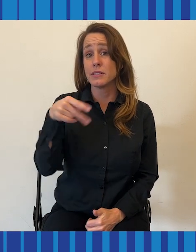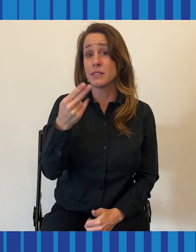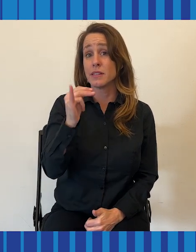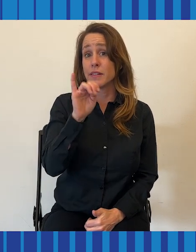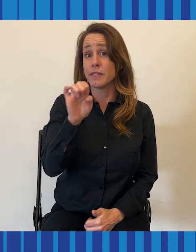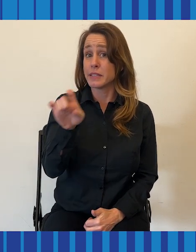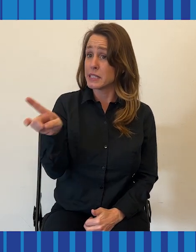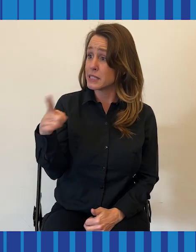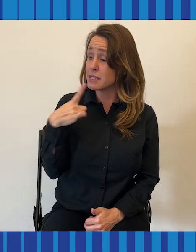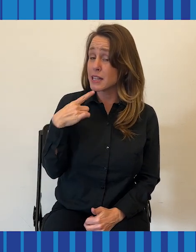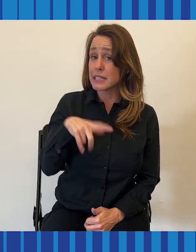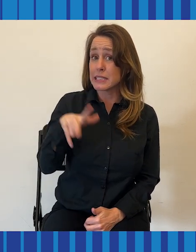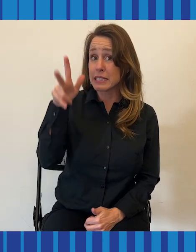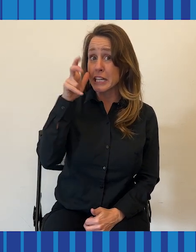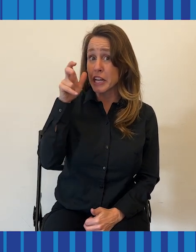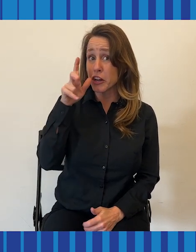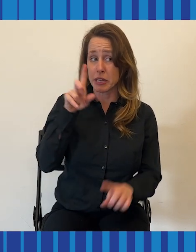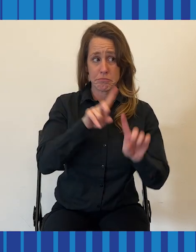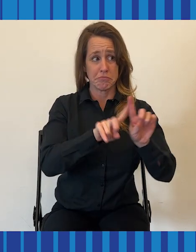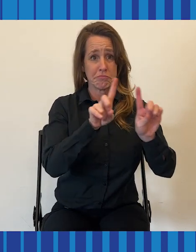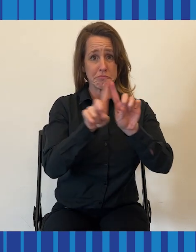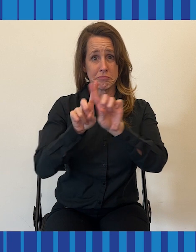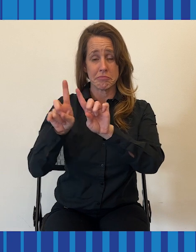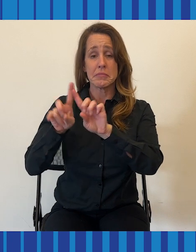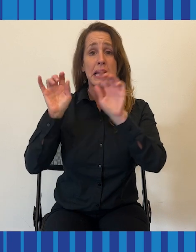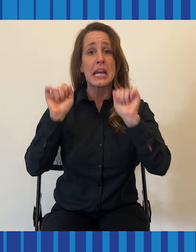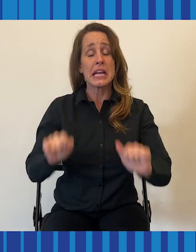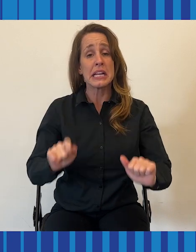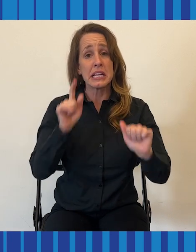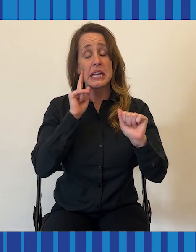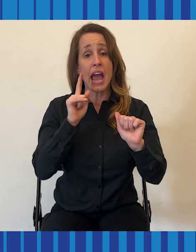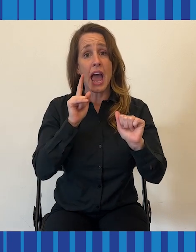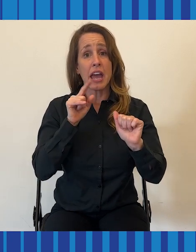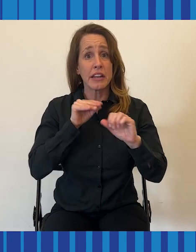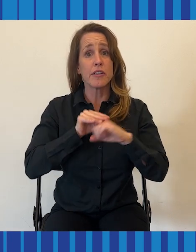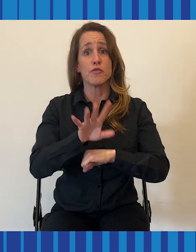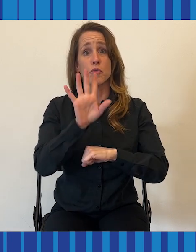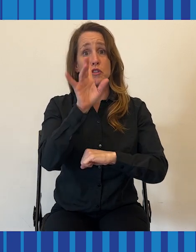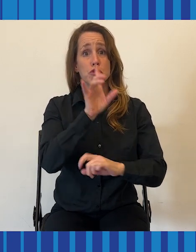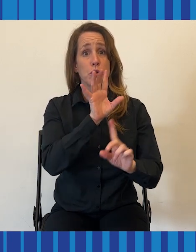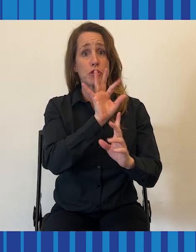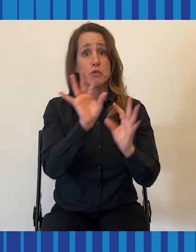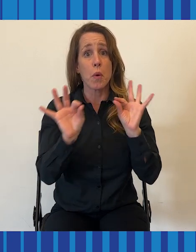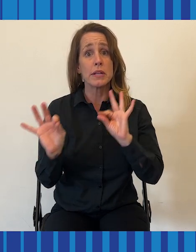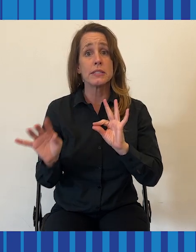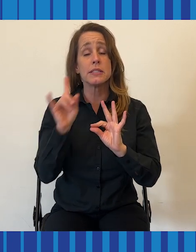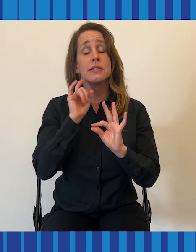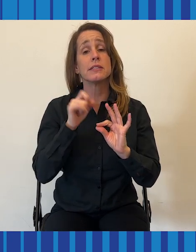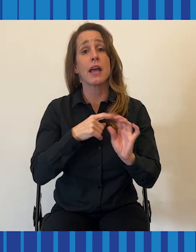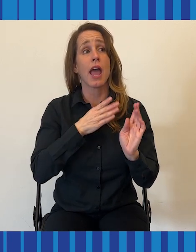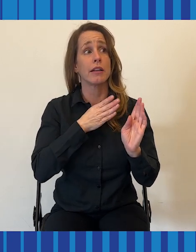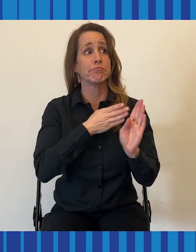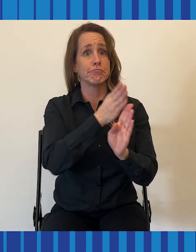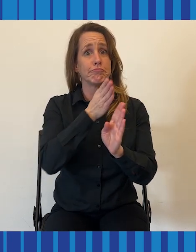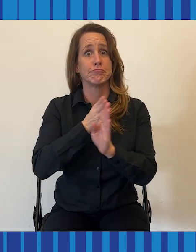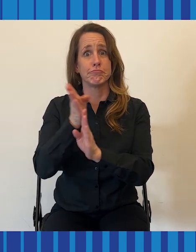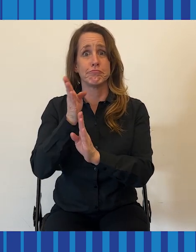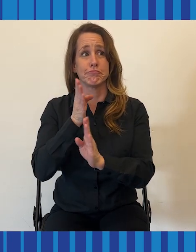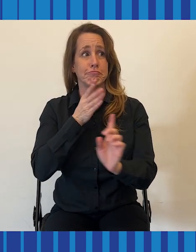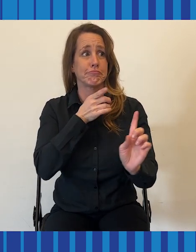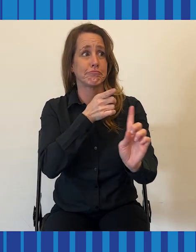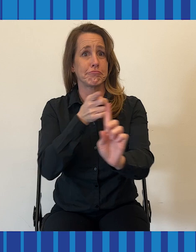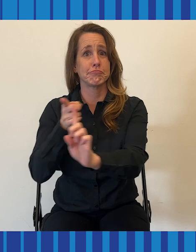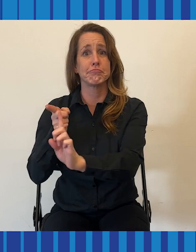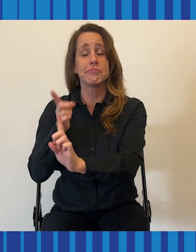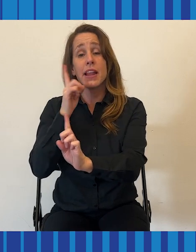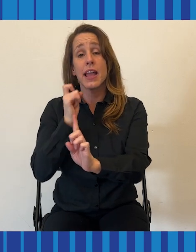Stephanie says that hearing differences can affect the choices and trajectory of your career. It can put strain on relationships